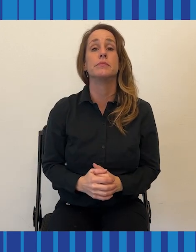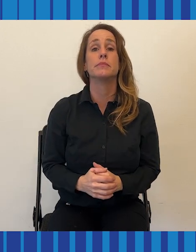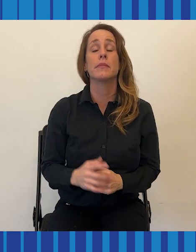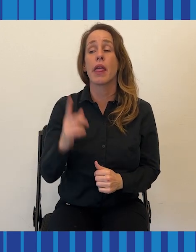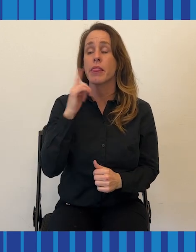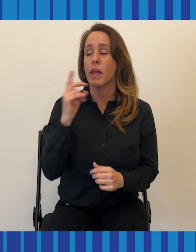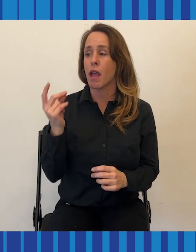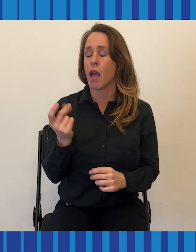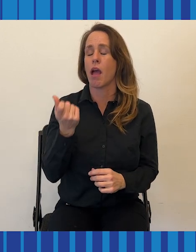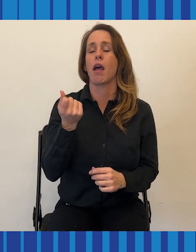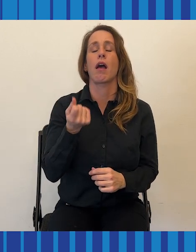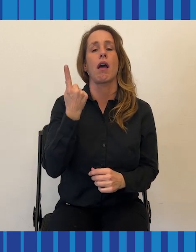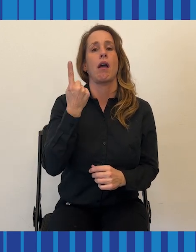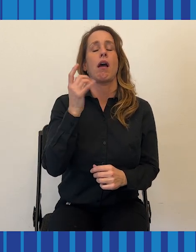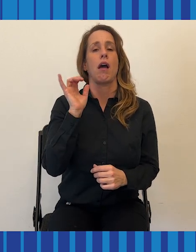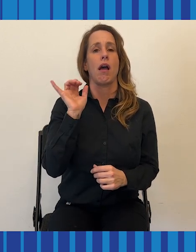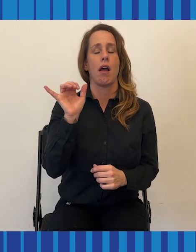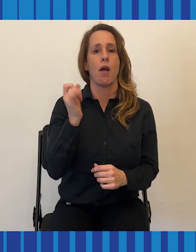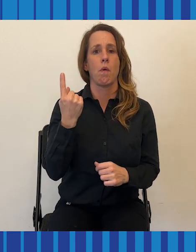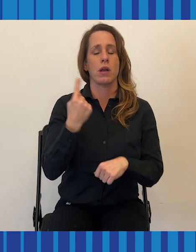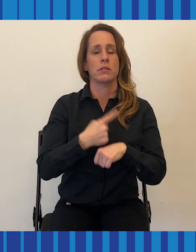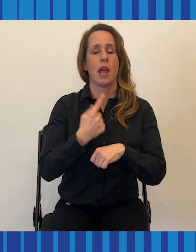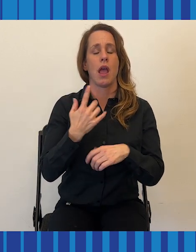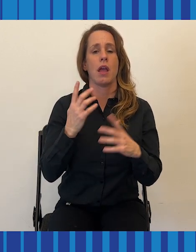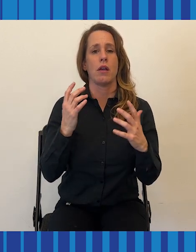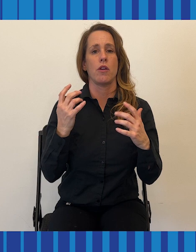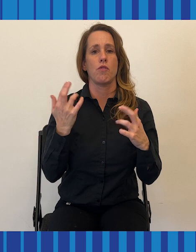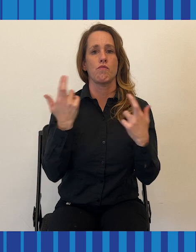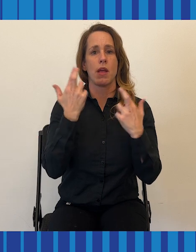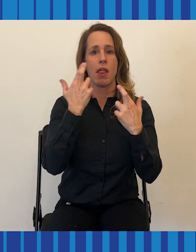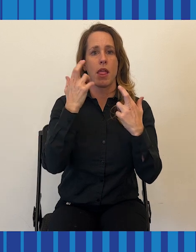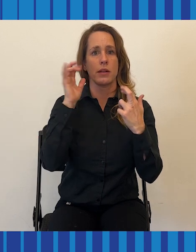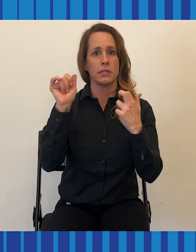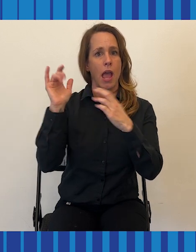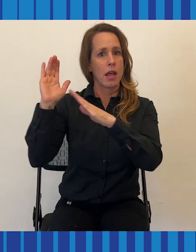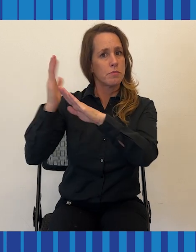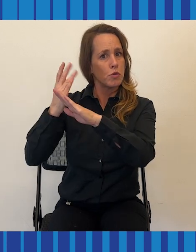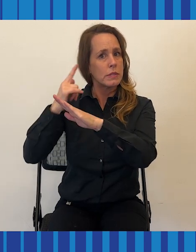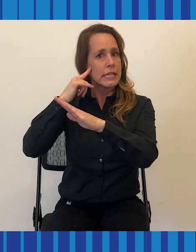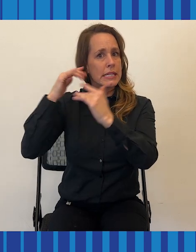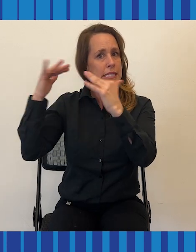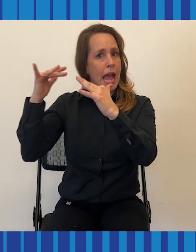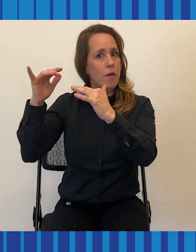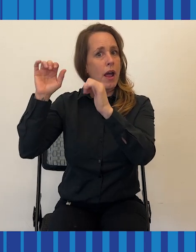And it dawned on me one day that I could actually replicate this.